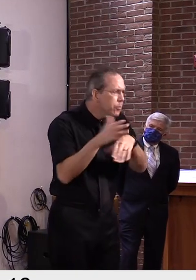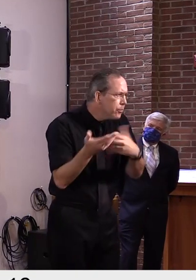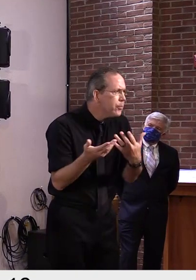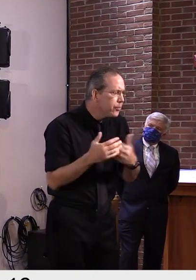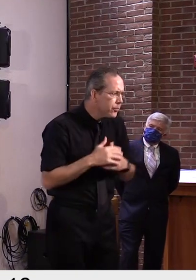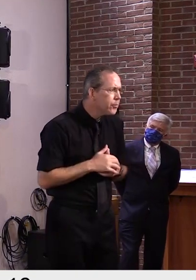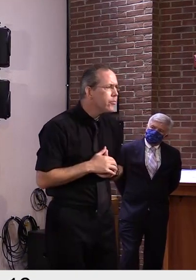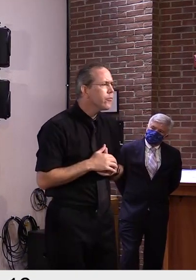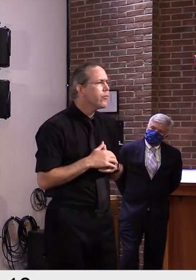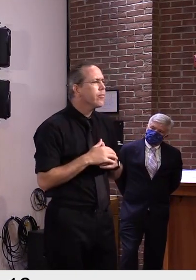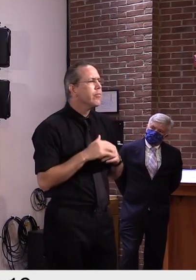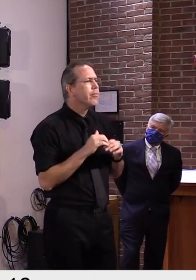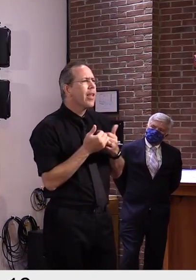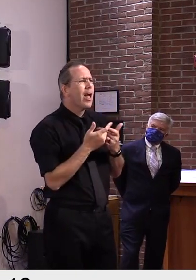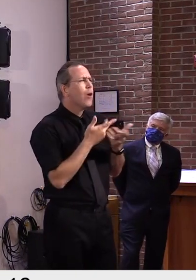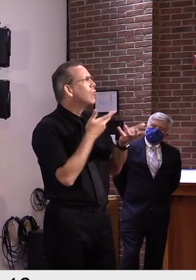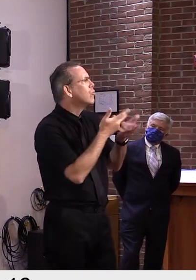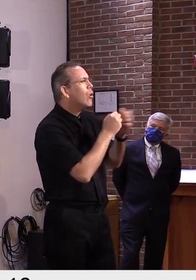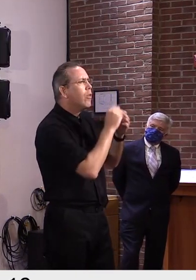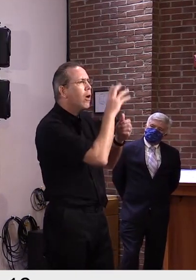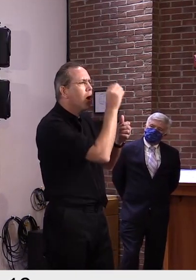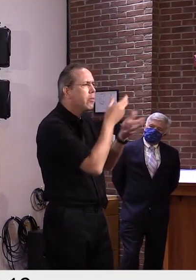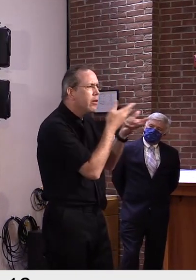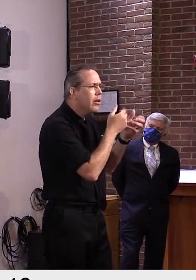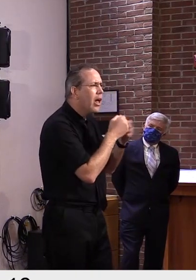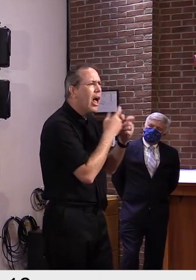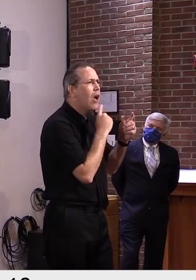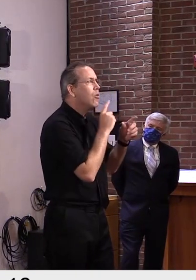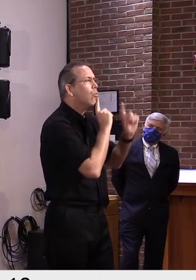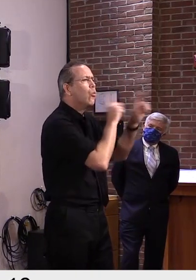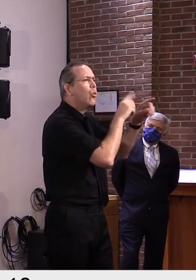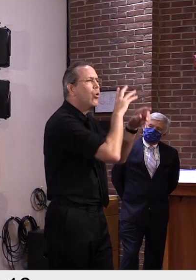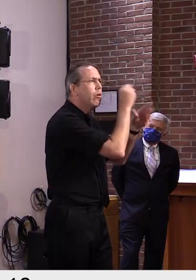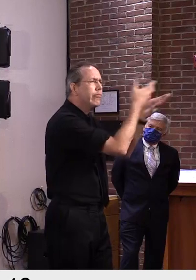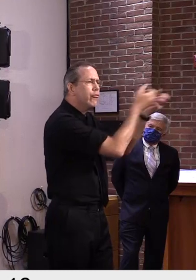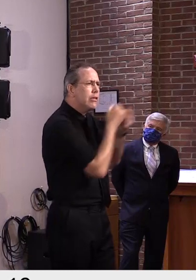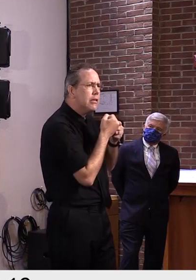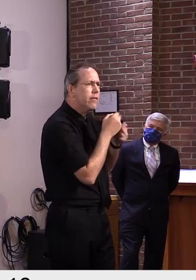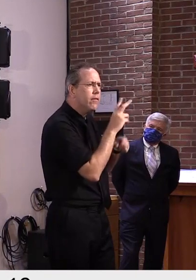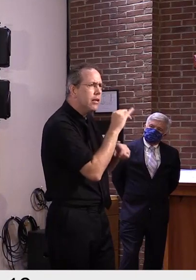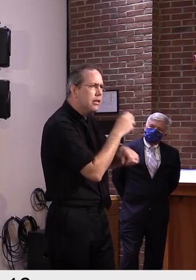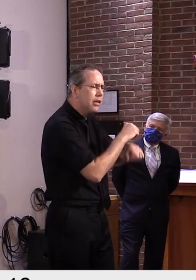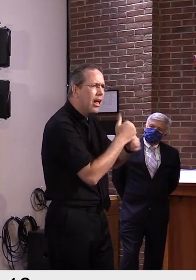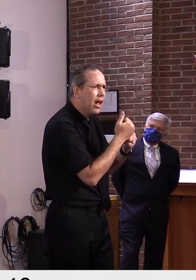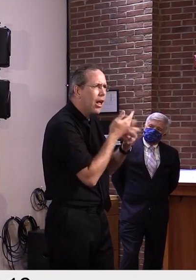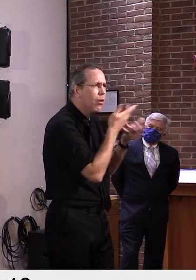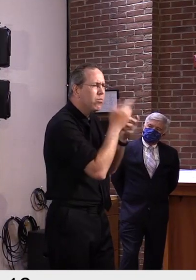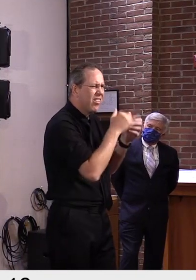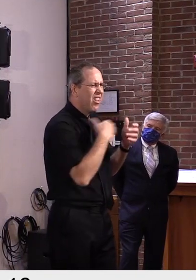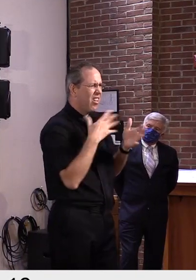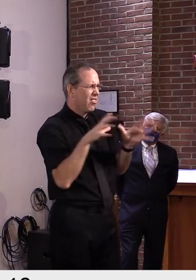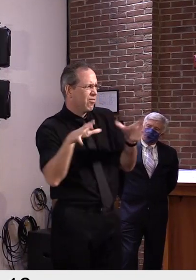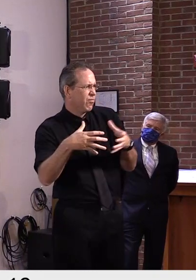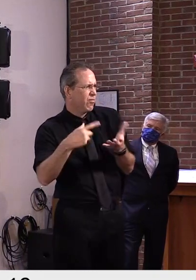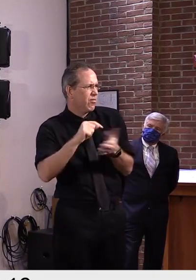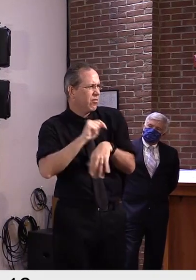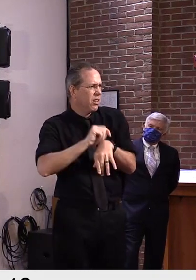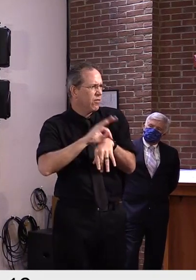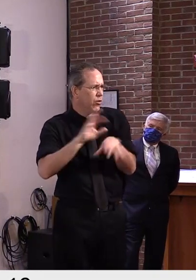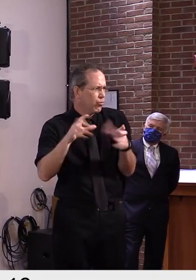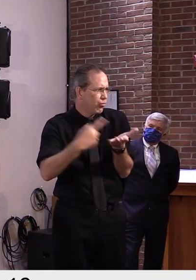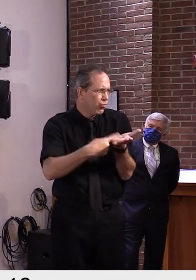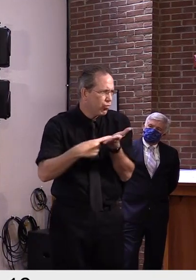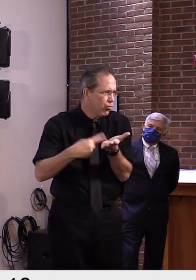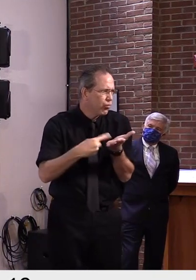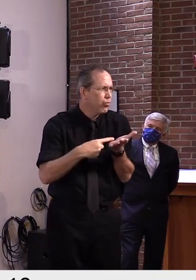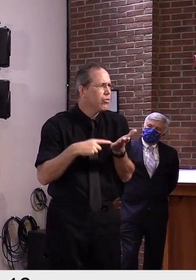doing all of that work statewide, obviously the federal government is also doing some ground laying work, if you will, uh, because,